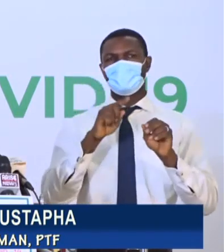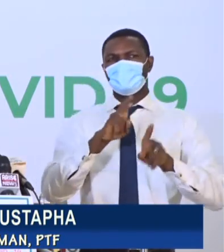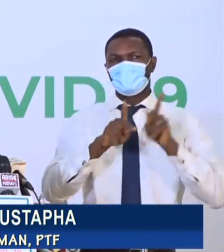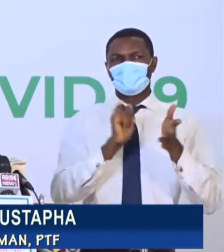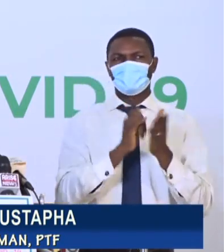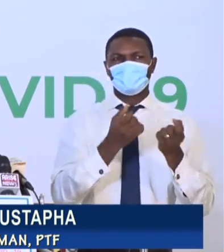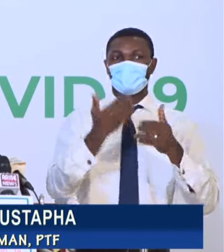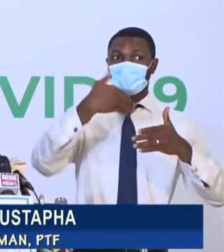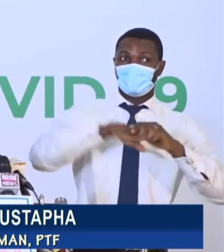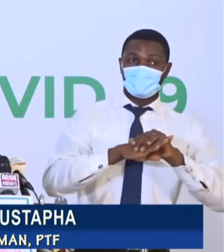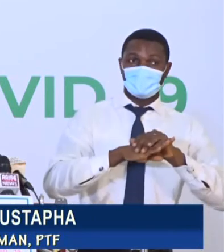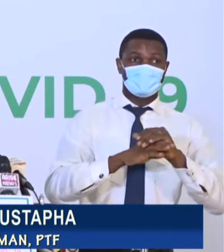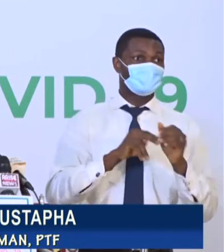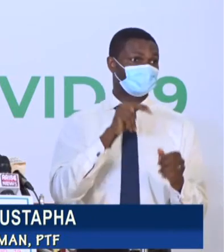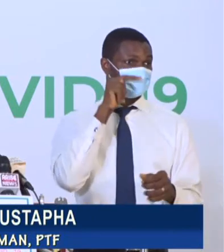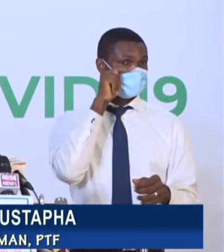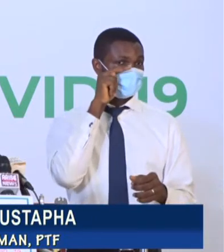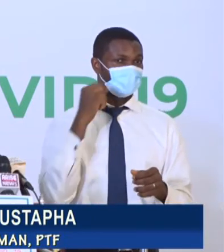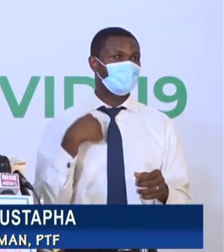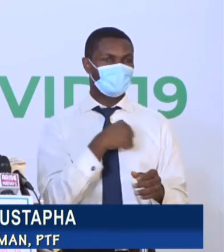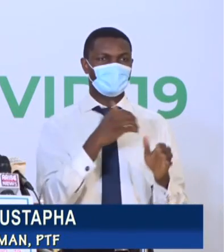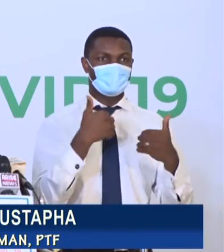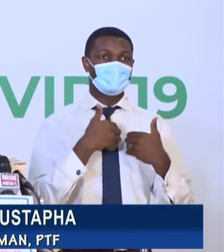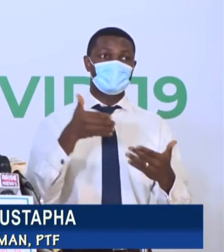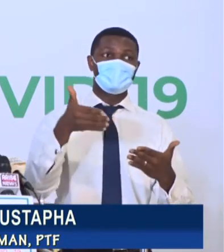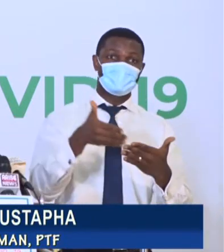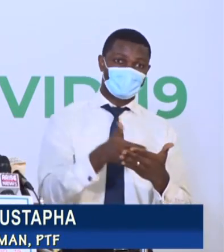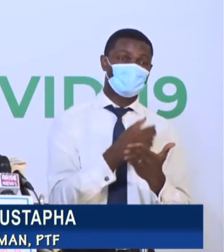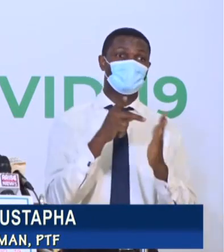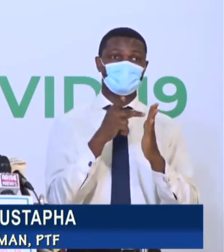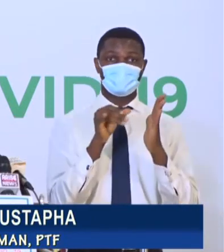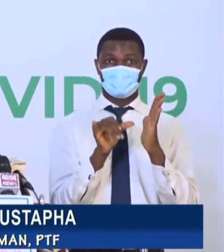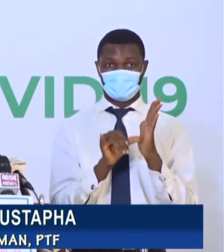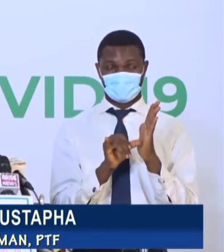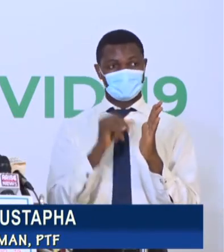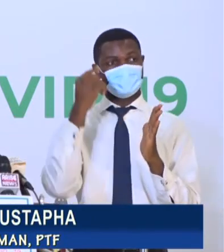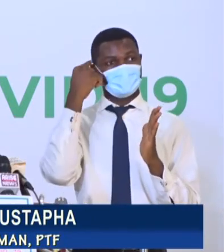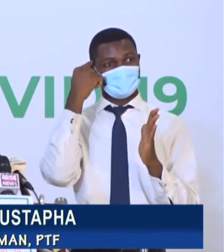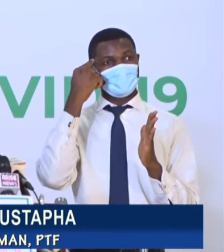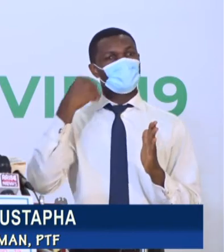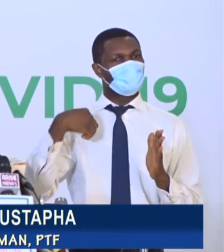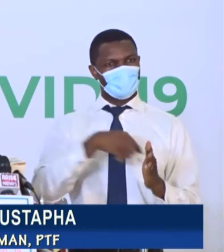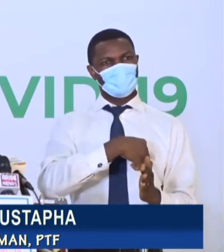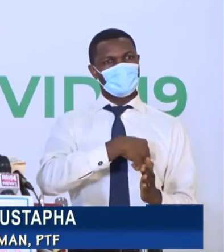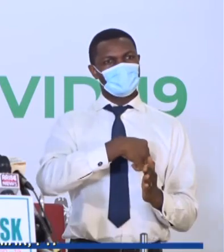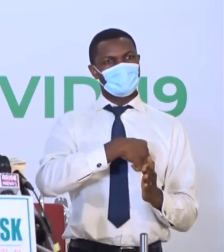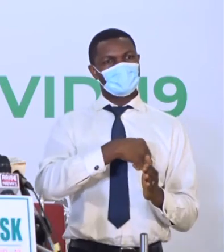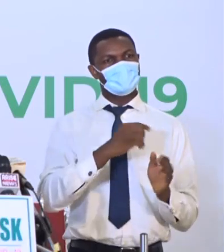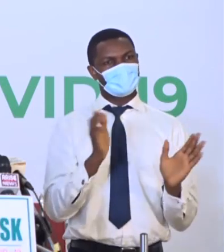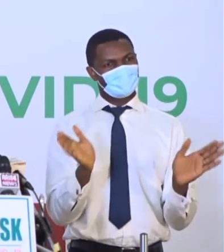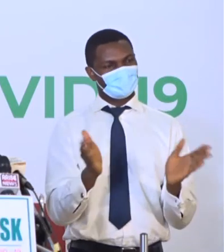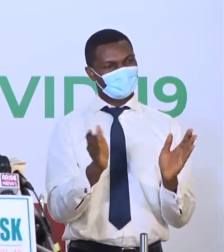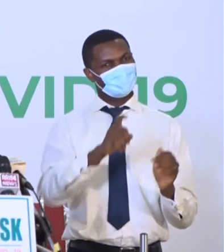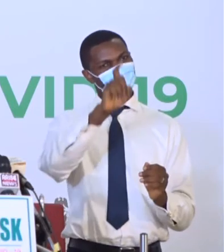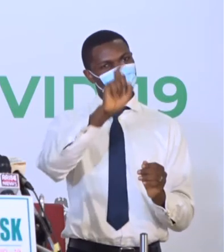a new protocol on pre-boarding has been released and compliance is strictly recommended.